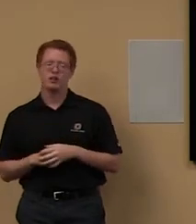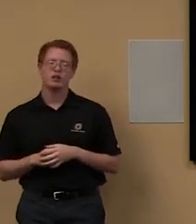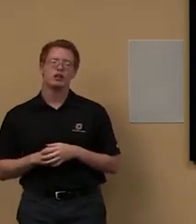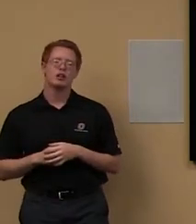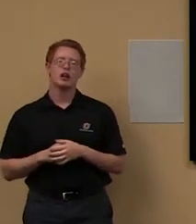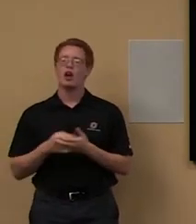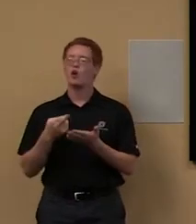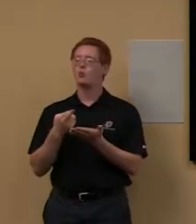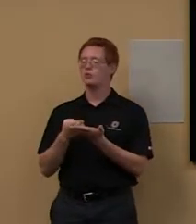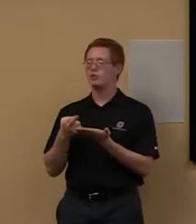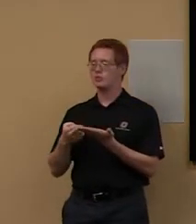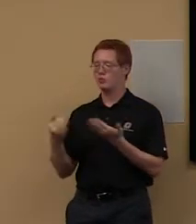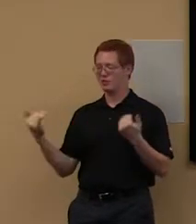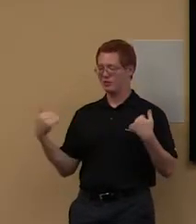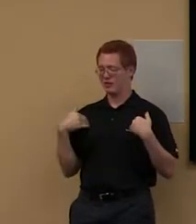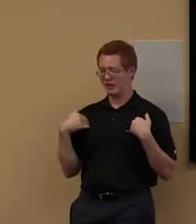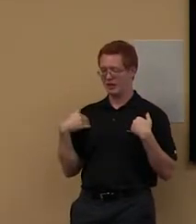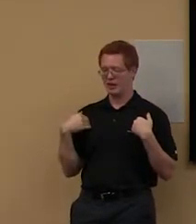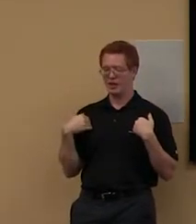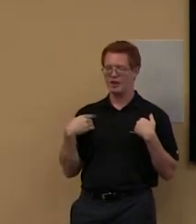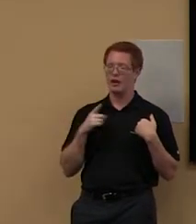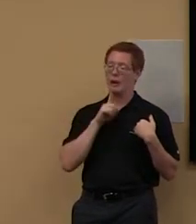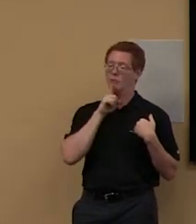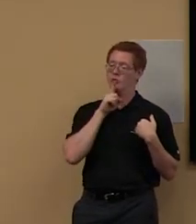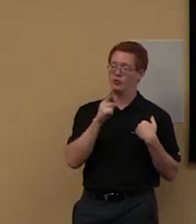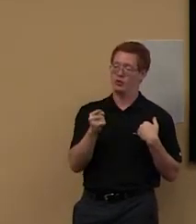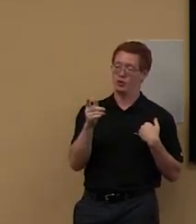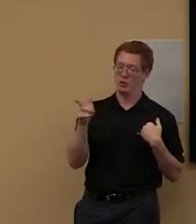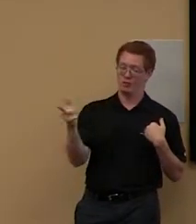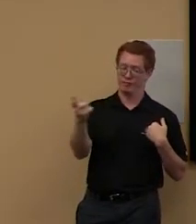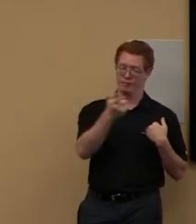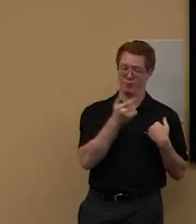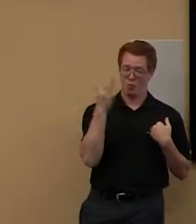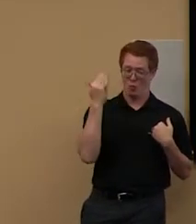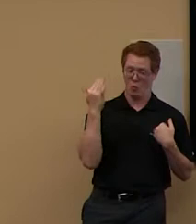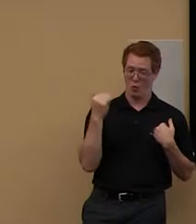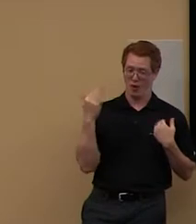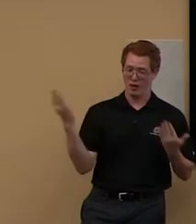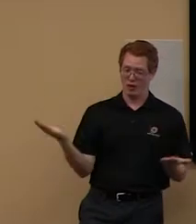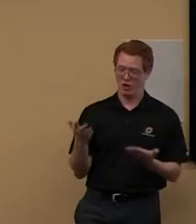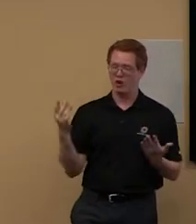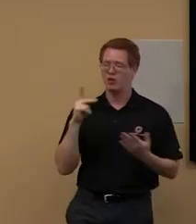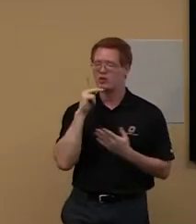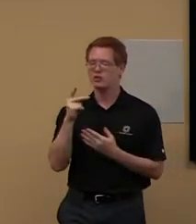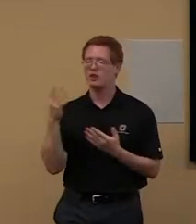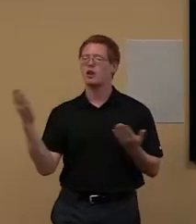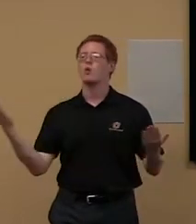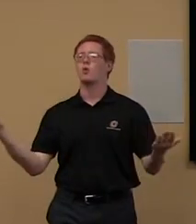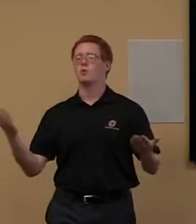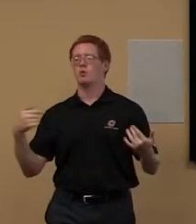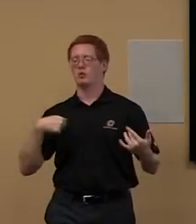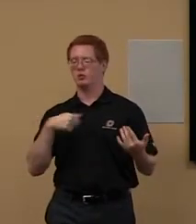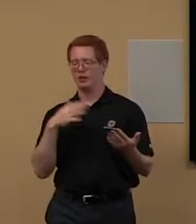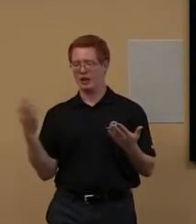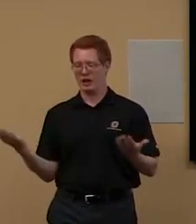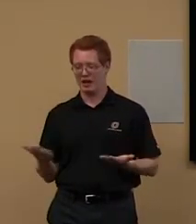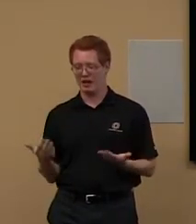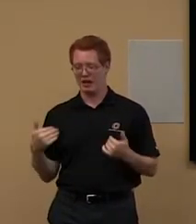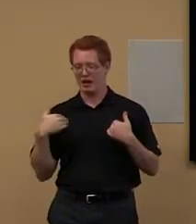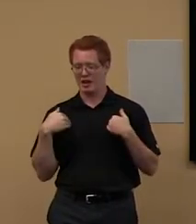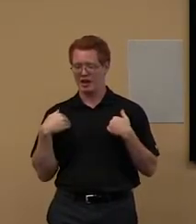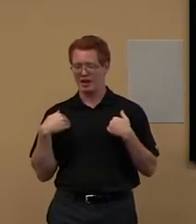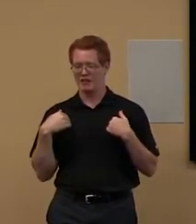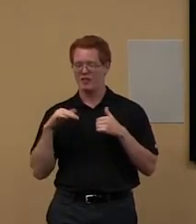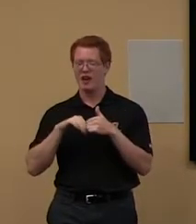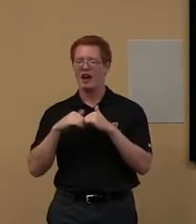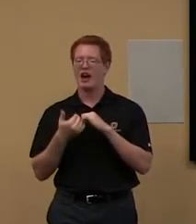the resources that we have. Because I'm sure that's why you're here as well, just to see sort of what do we have, you know? How does it compare maybe to my